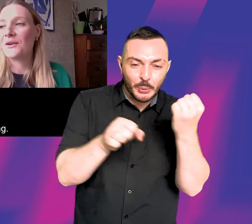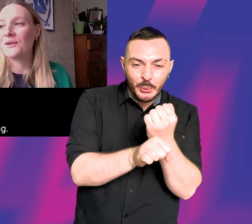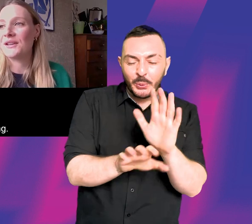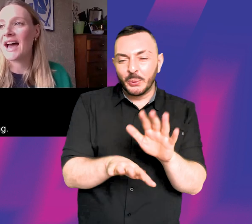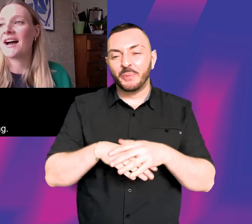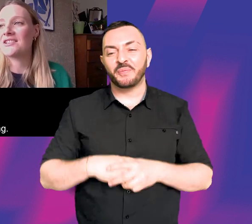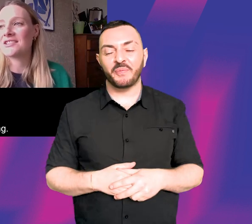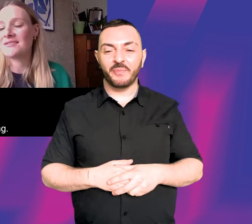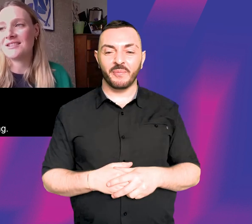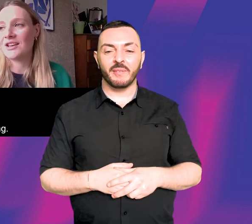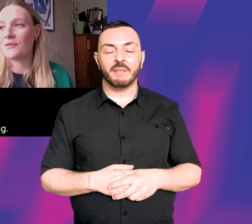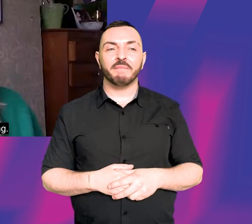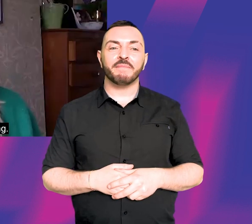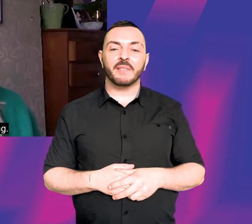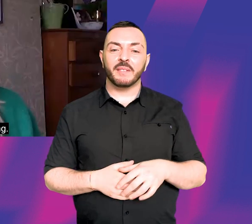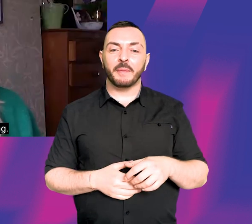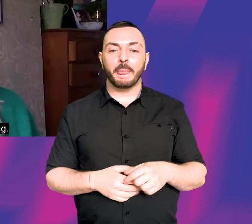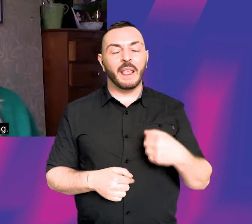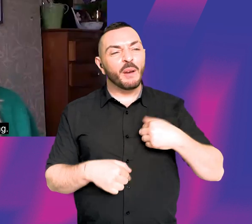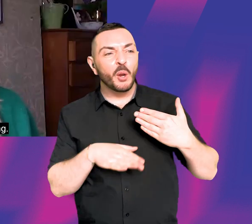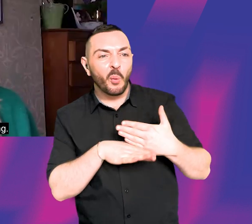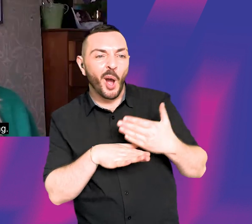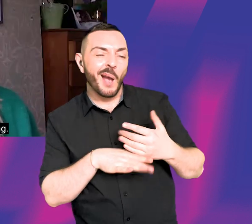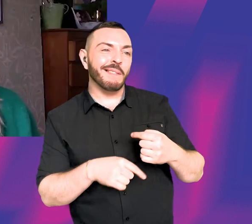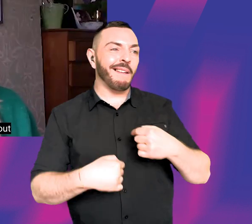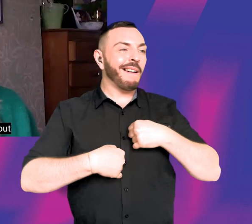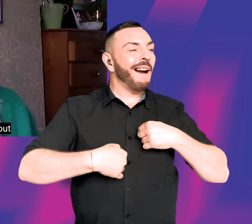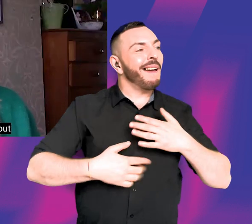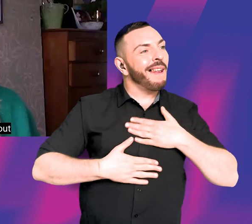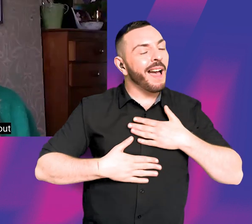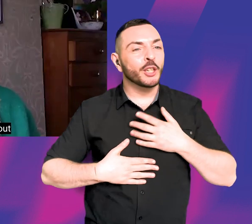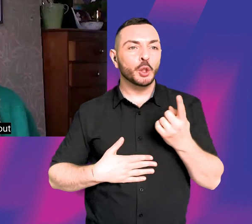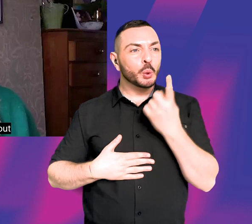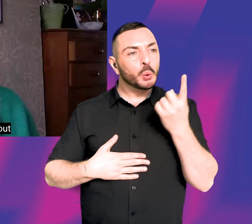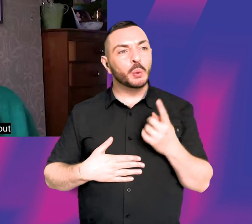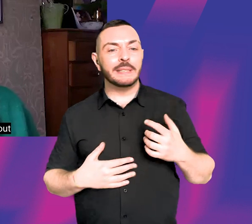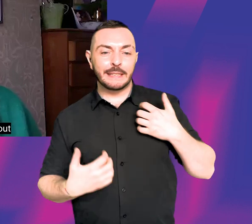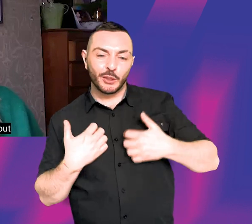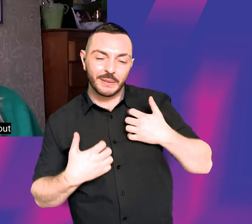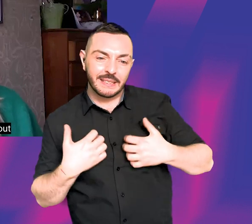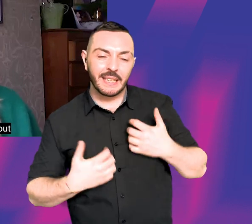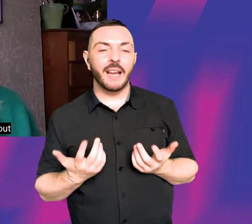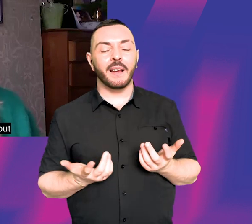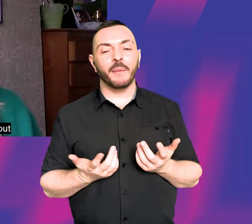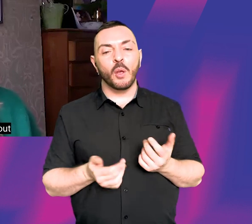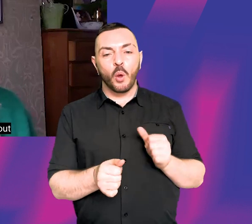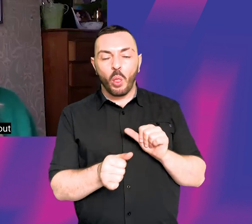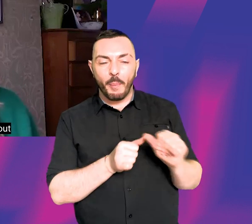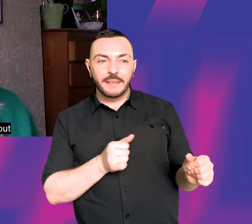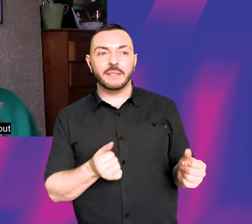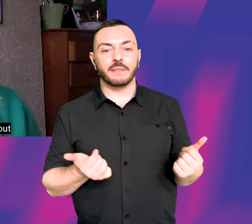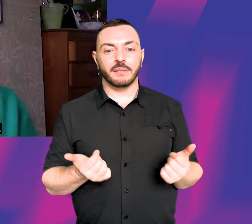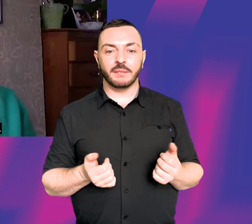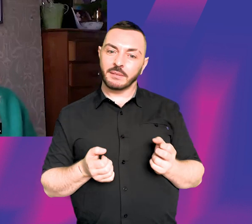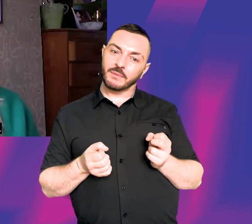also, yeah, I just, you know, I just want to work with people who I think are interesting. And I think that that's probably the best, the best way to kind of get